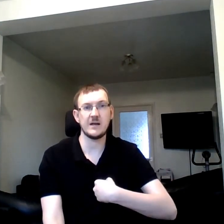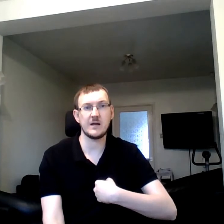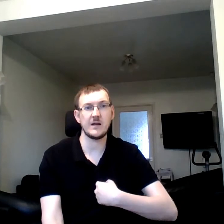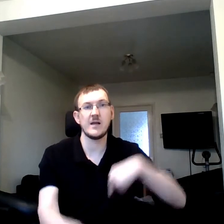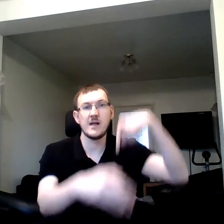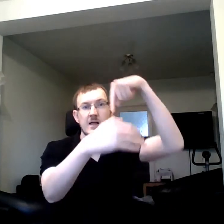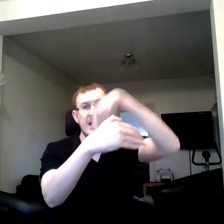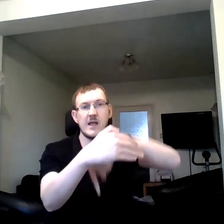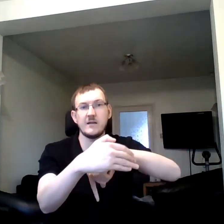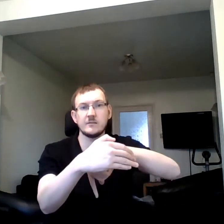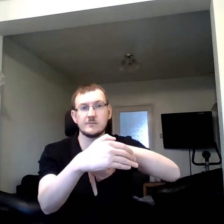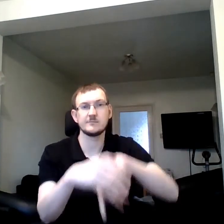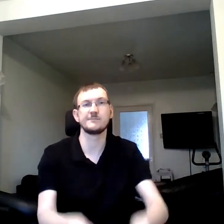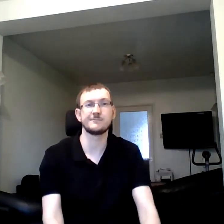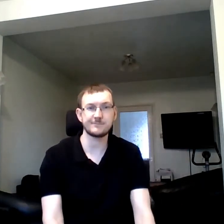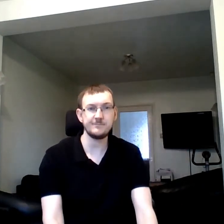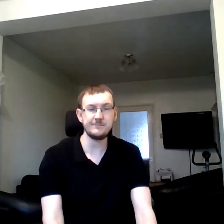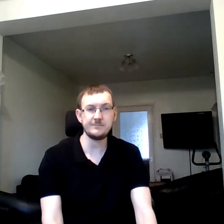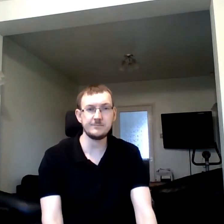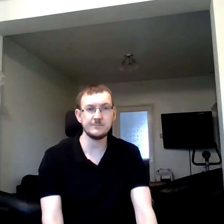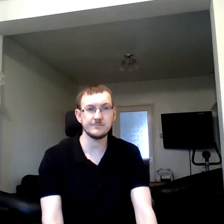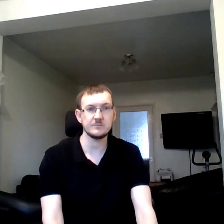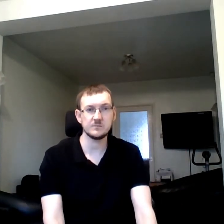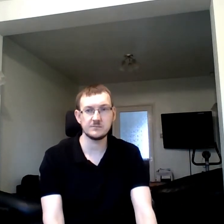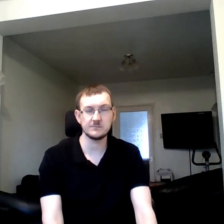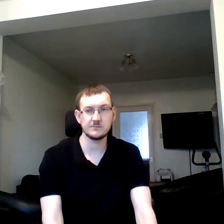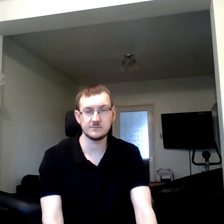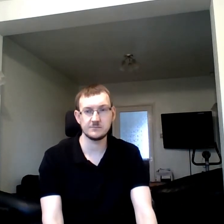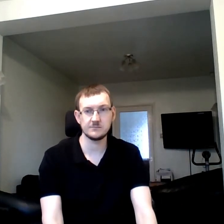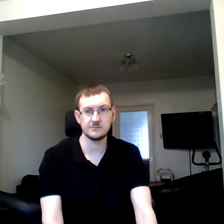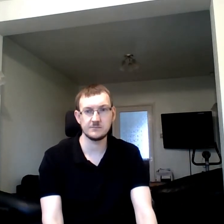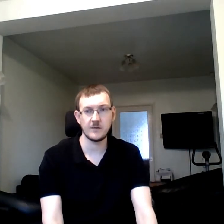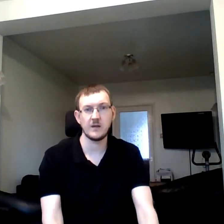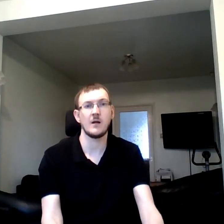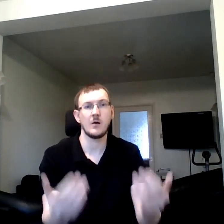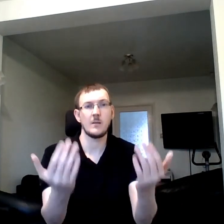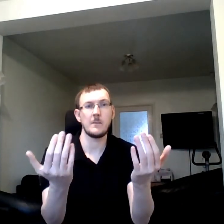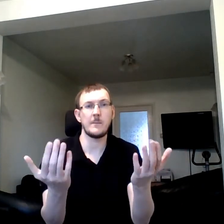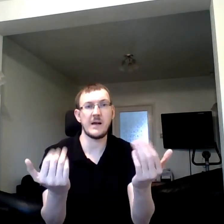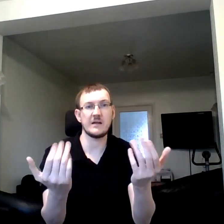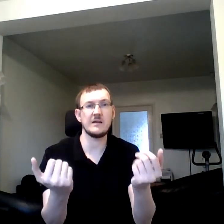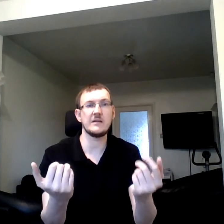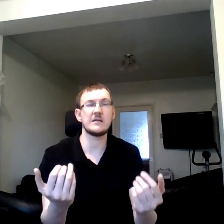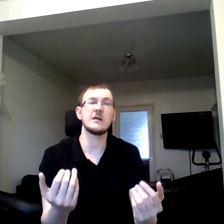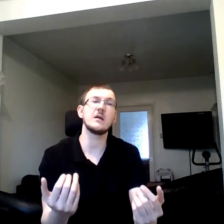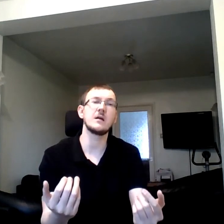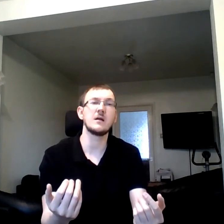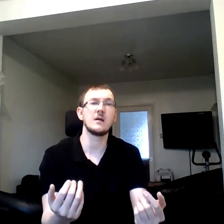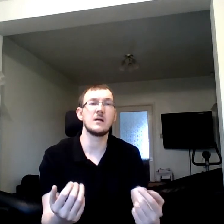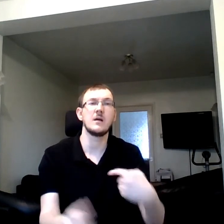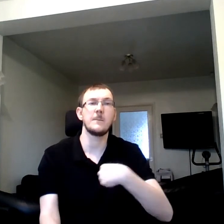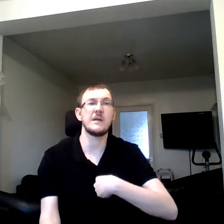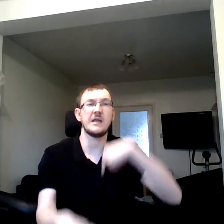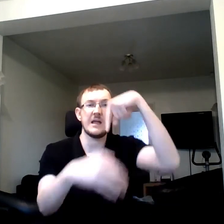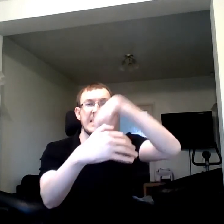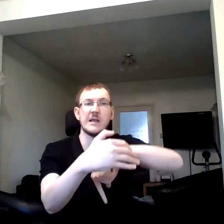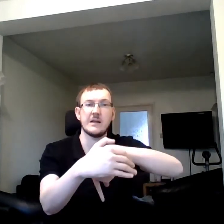beckoned me in.